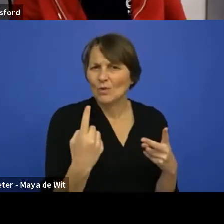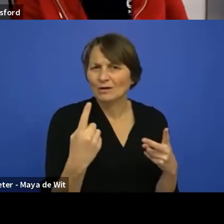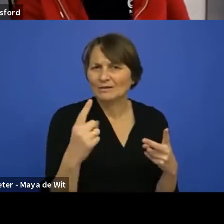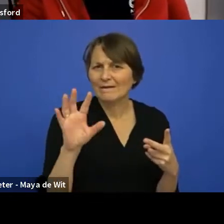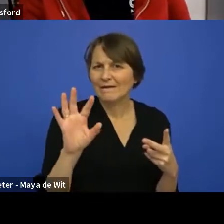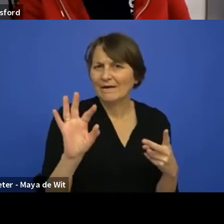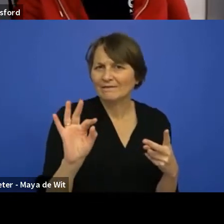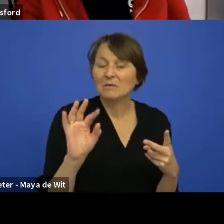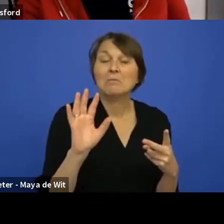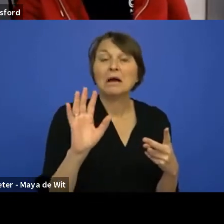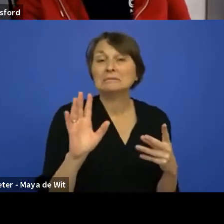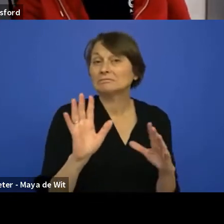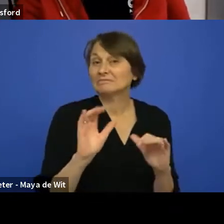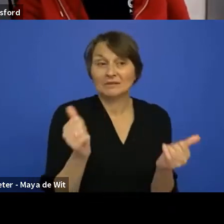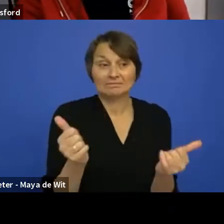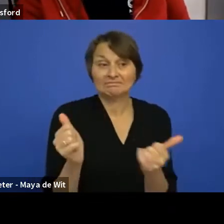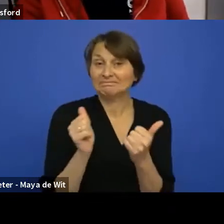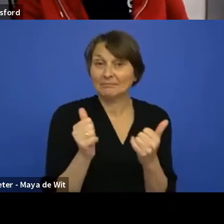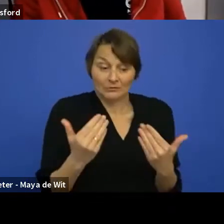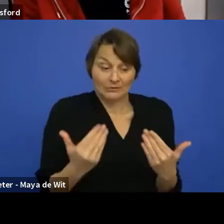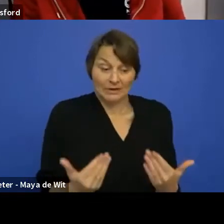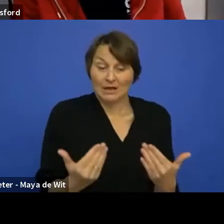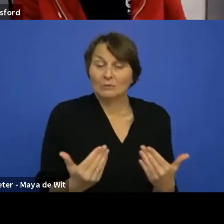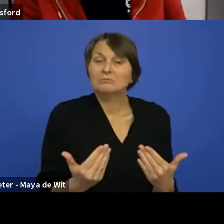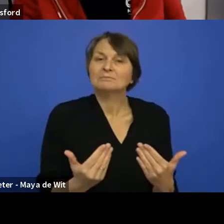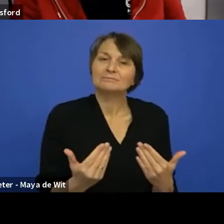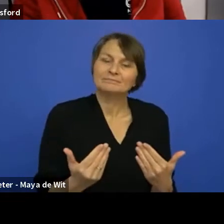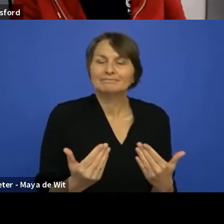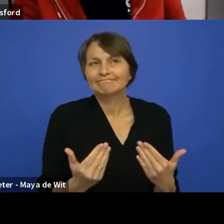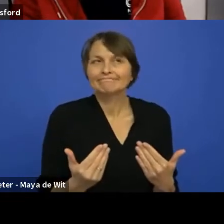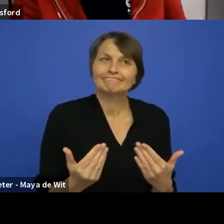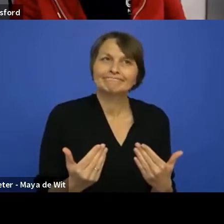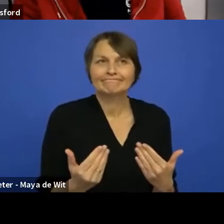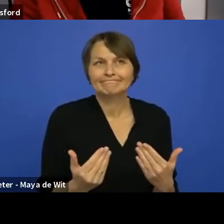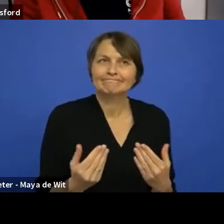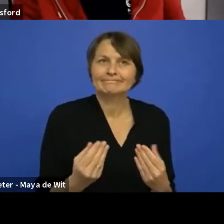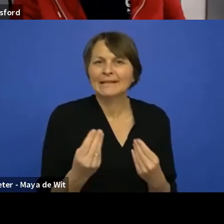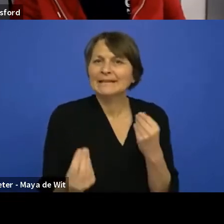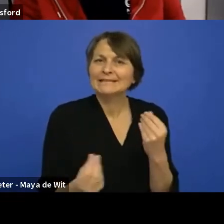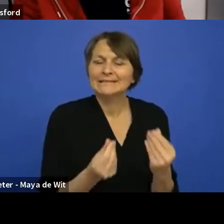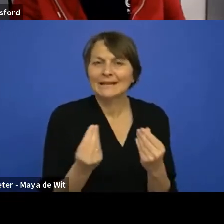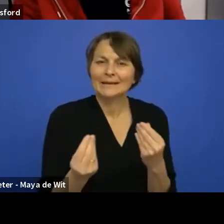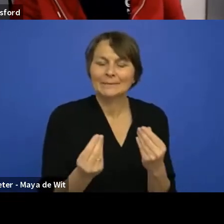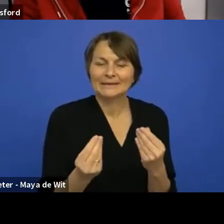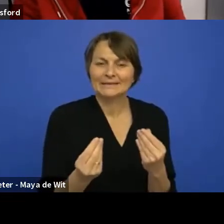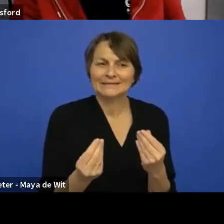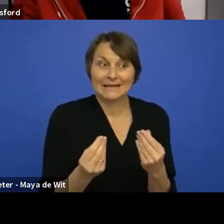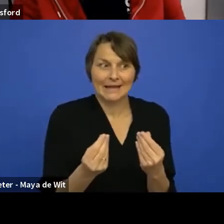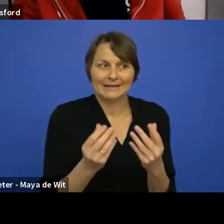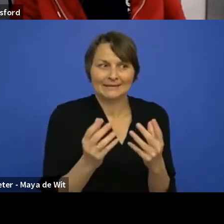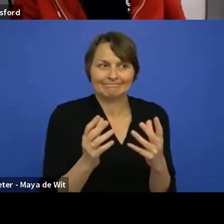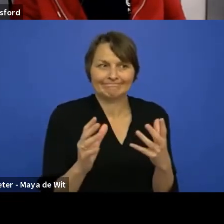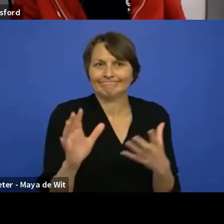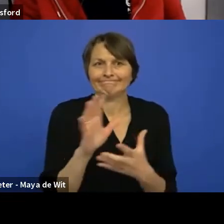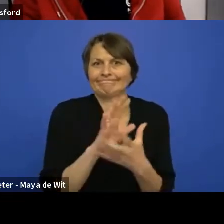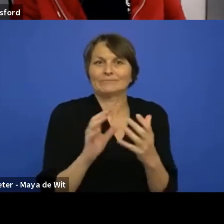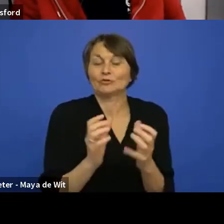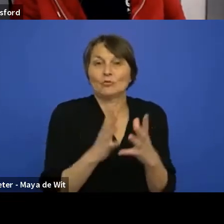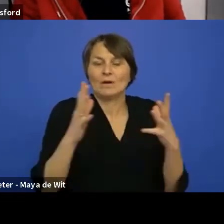Uh, but today it's, it's, it's a little too convoluted to make that happen, uh, because it's the API is pretty tied to